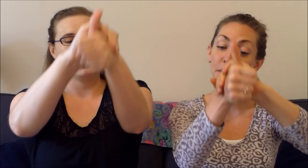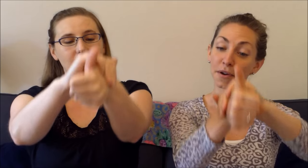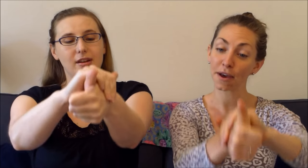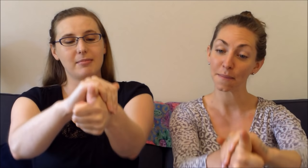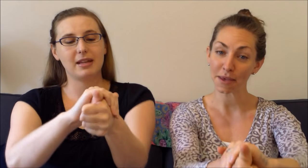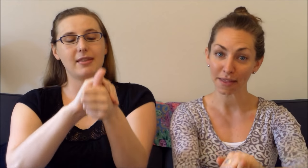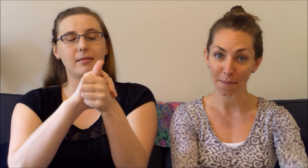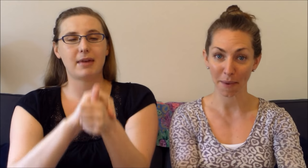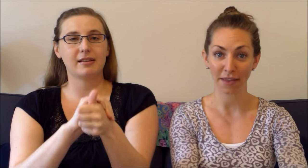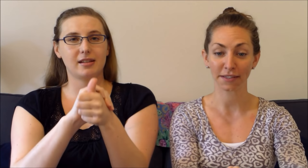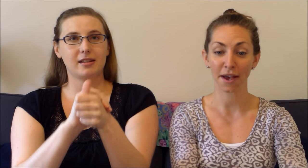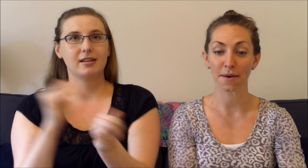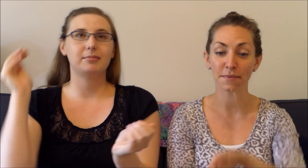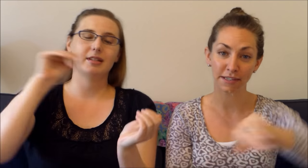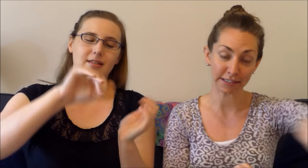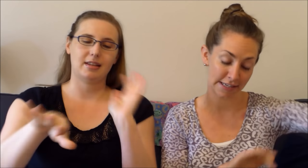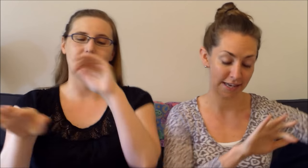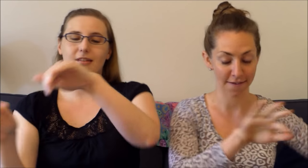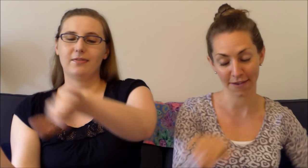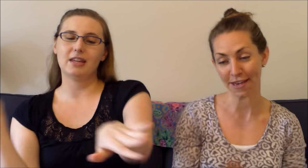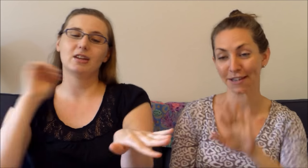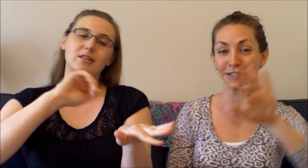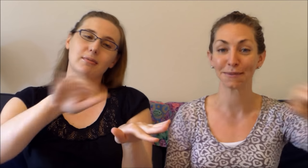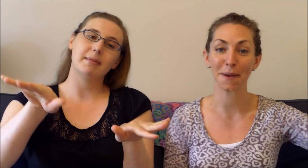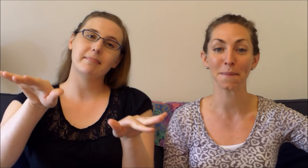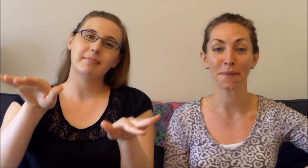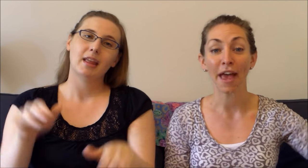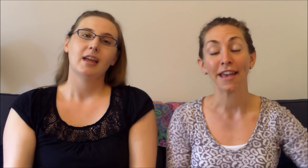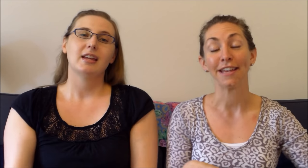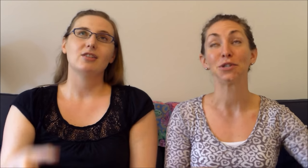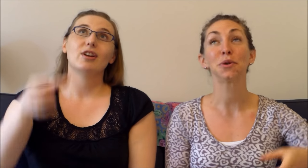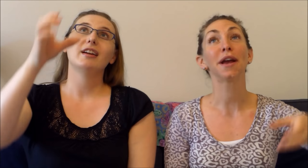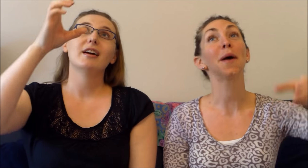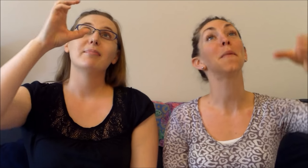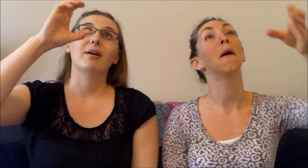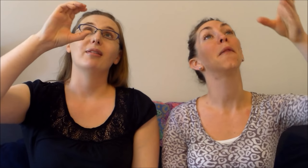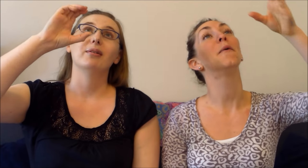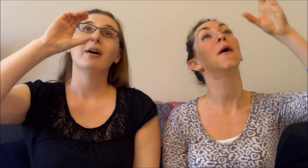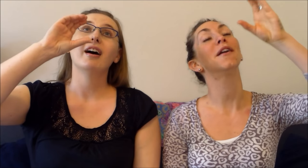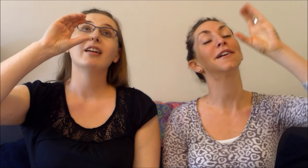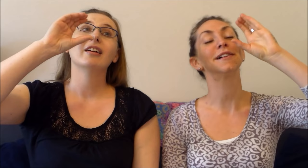put him in the bathtub to see if he could swim. He drank up all the water.